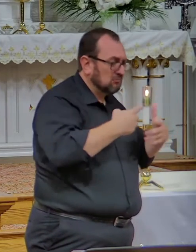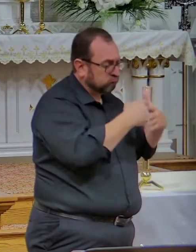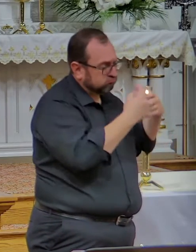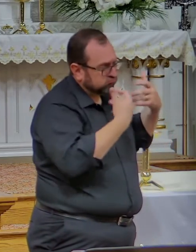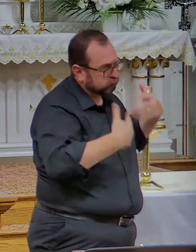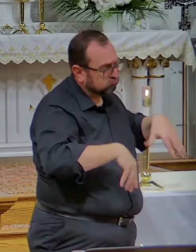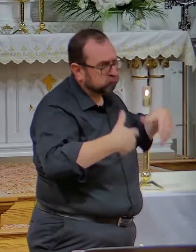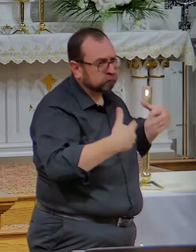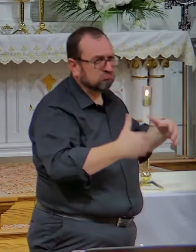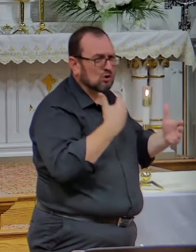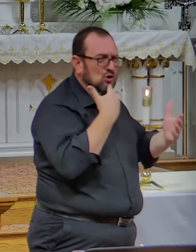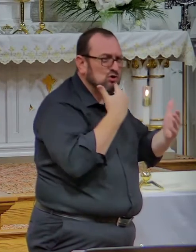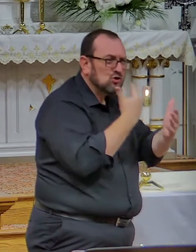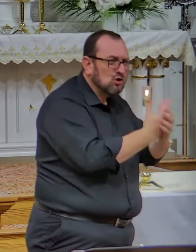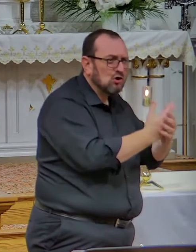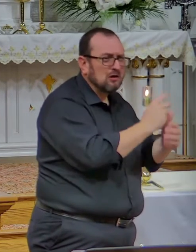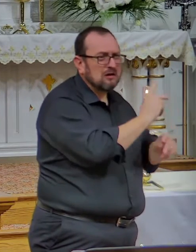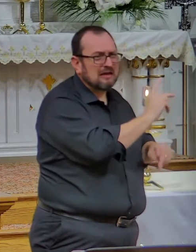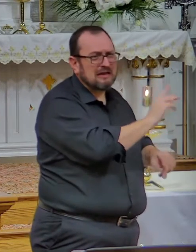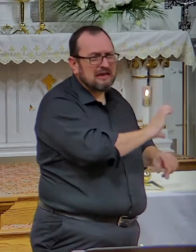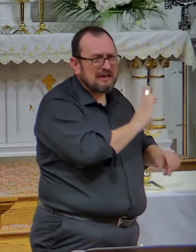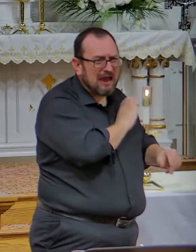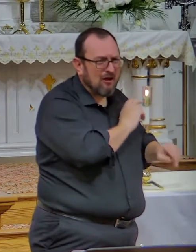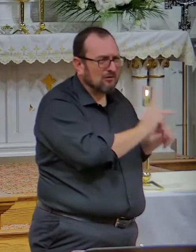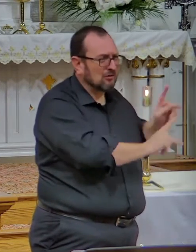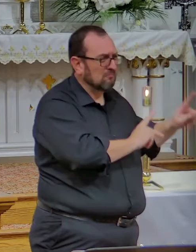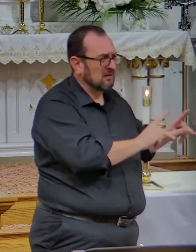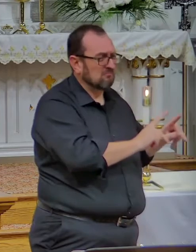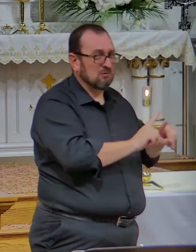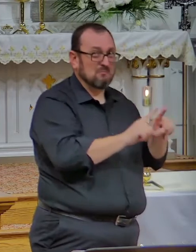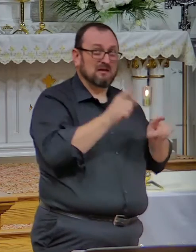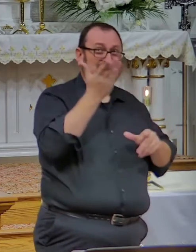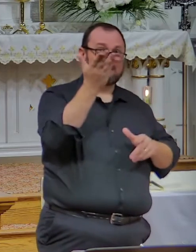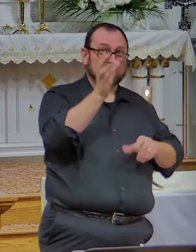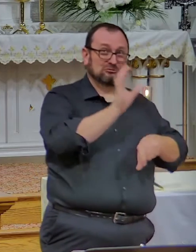They're good moral people, but you tell me they're disordered.